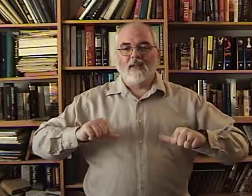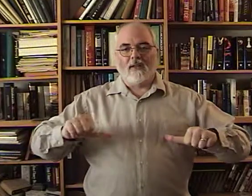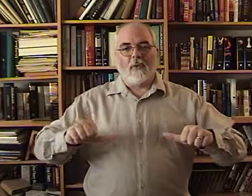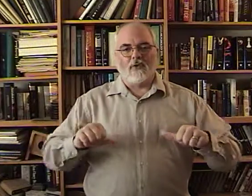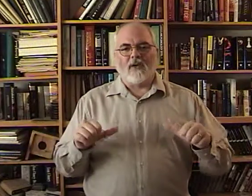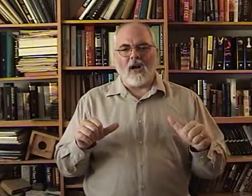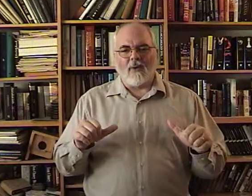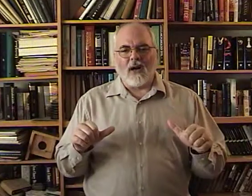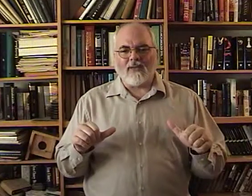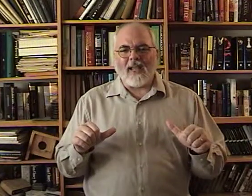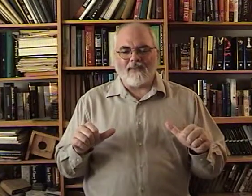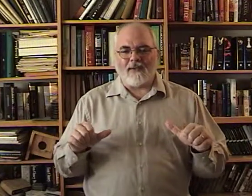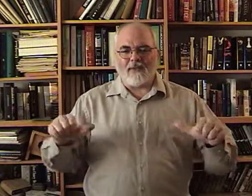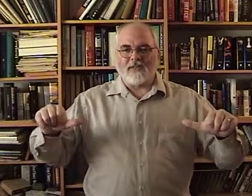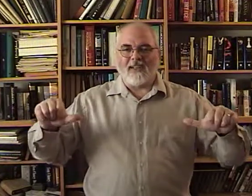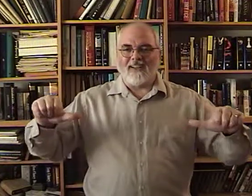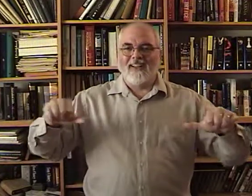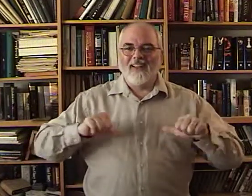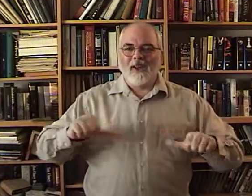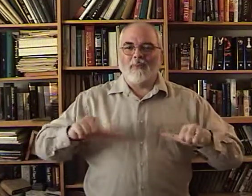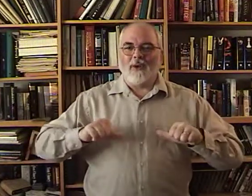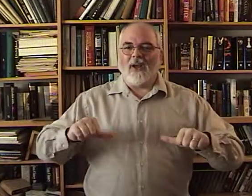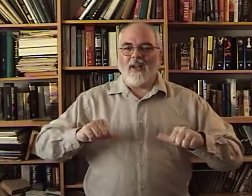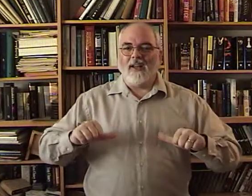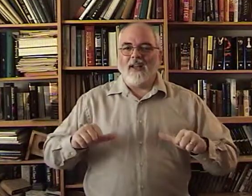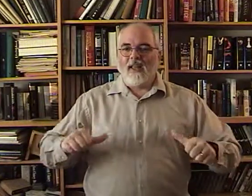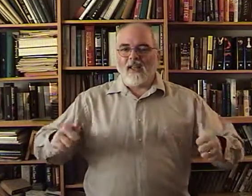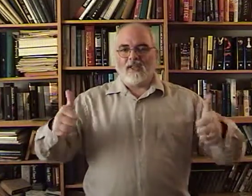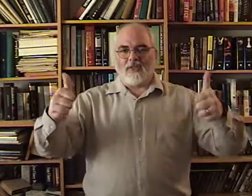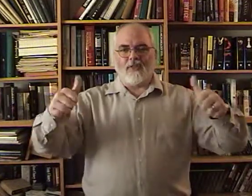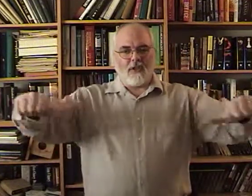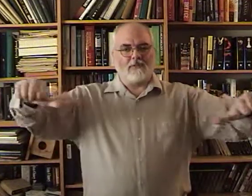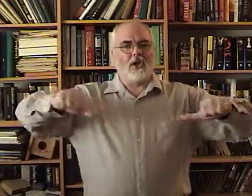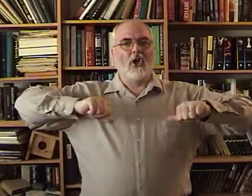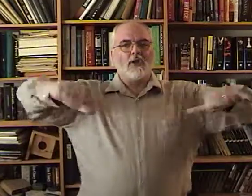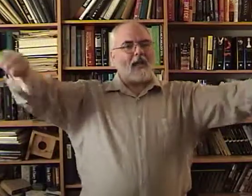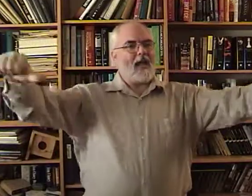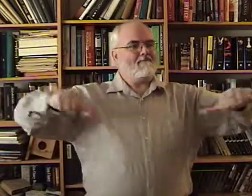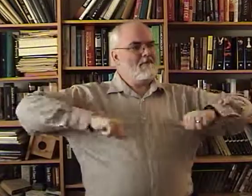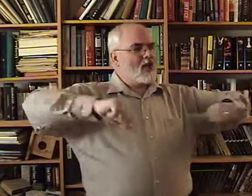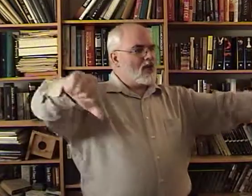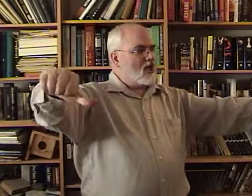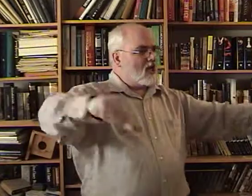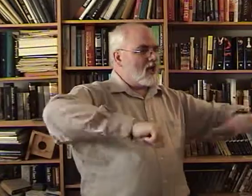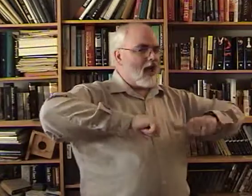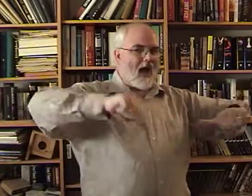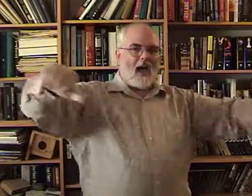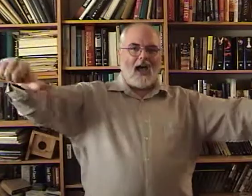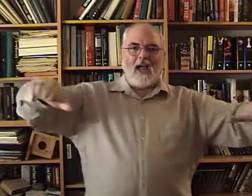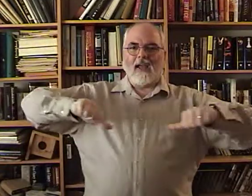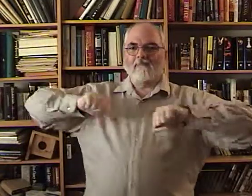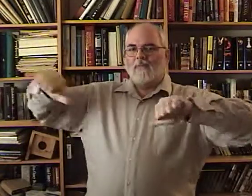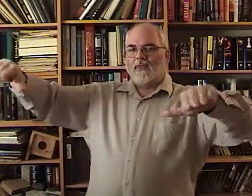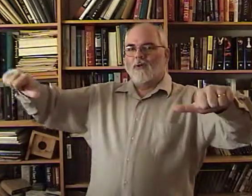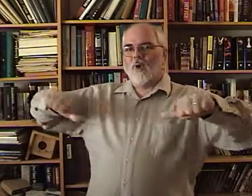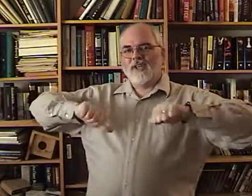Almost forgot where I was at there for a second. Pride. It's thumbs. Look at me. I'm the one.